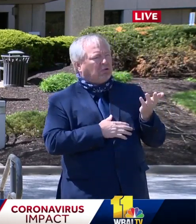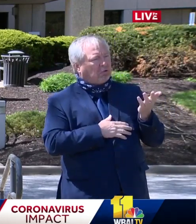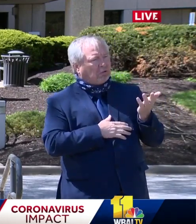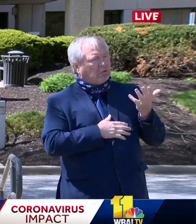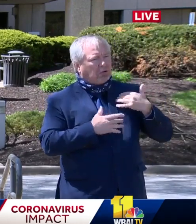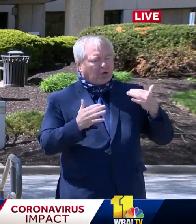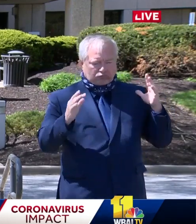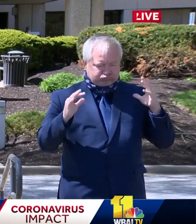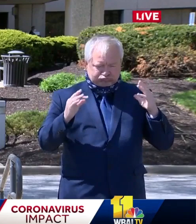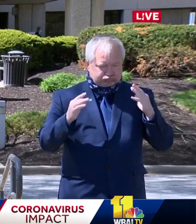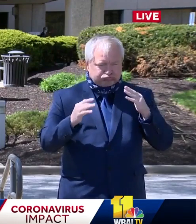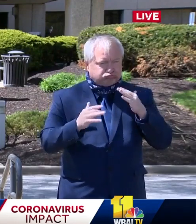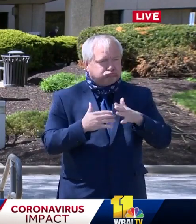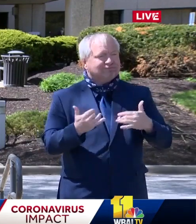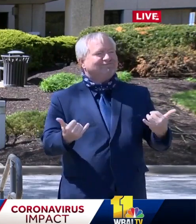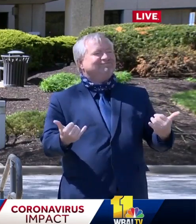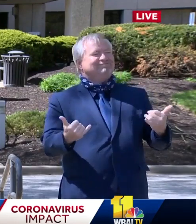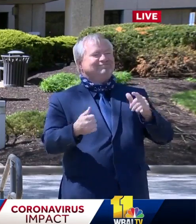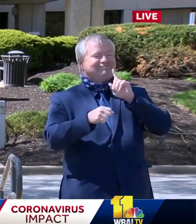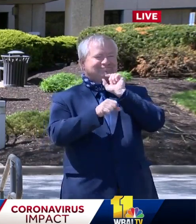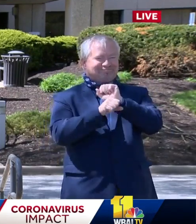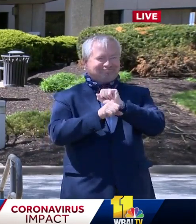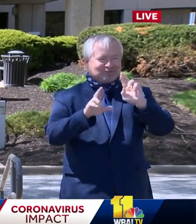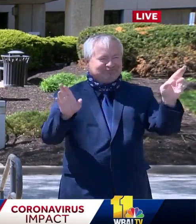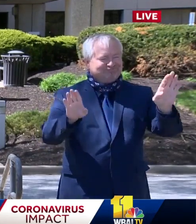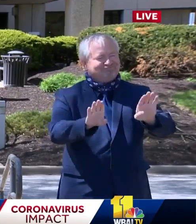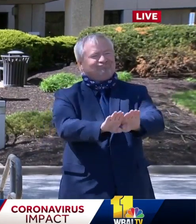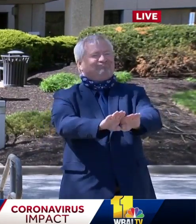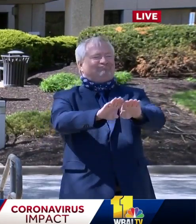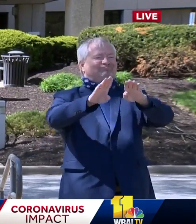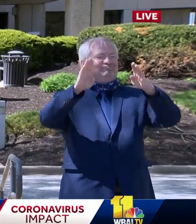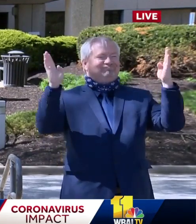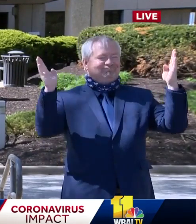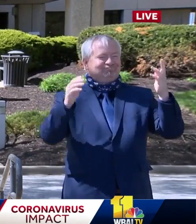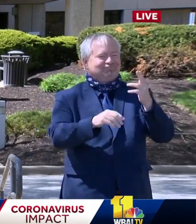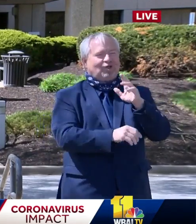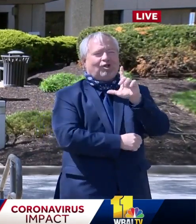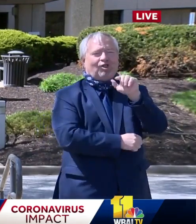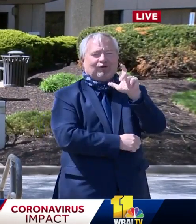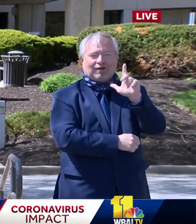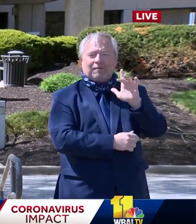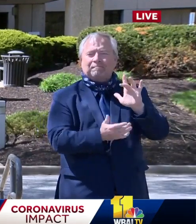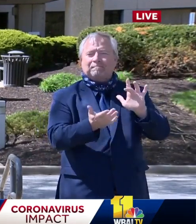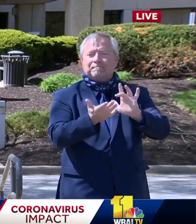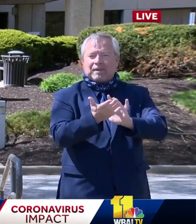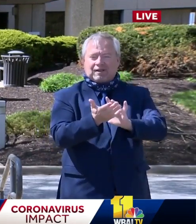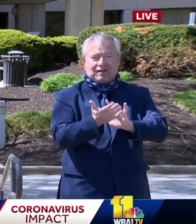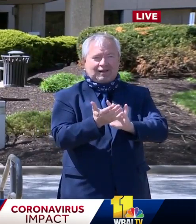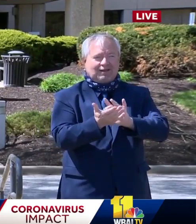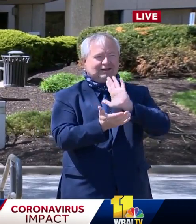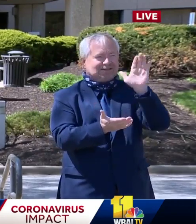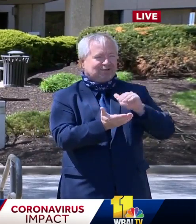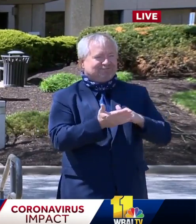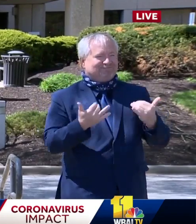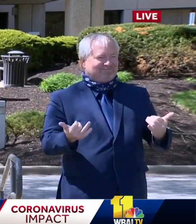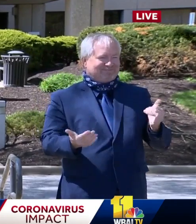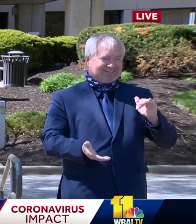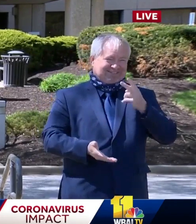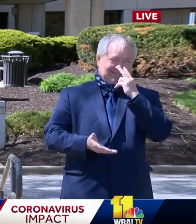launched Laurel Medical Center. This renovated and reconfigured facility